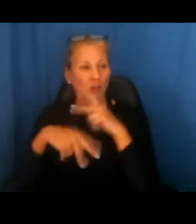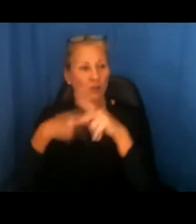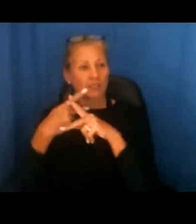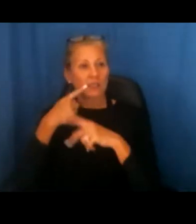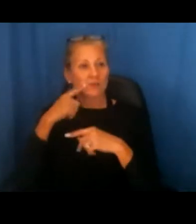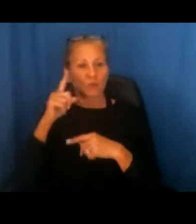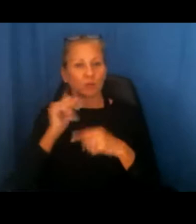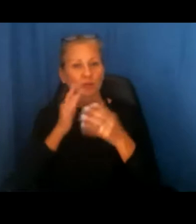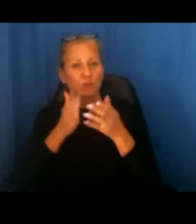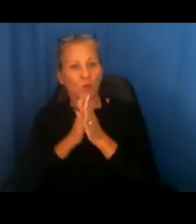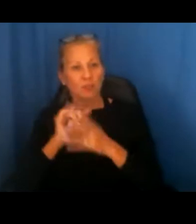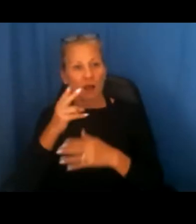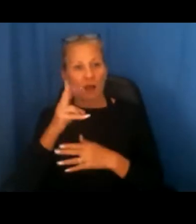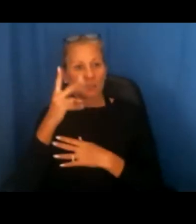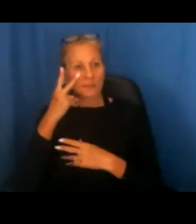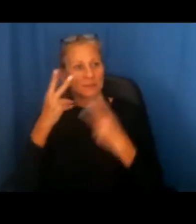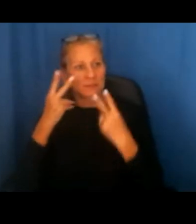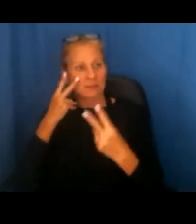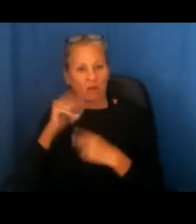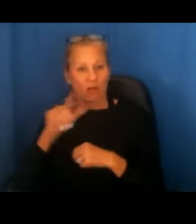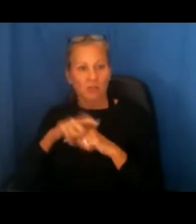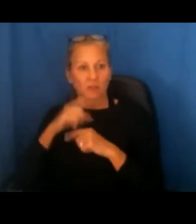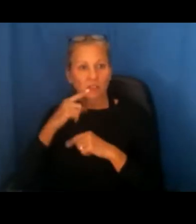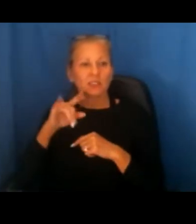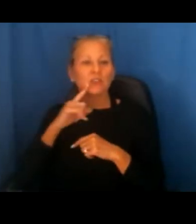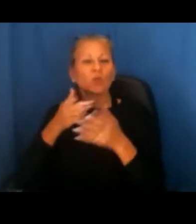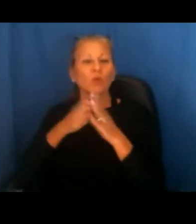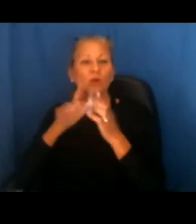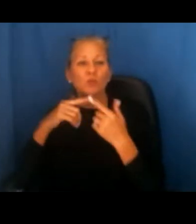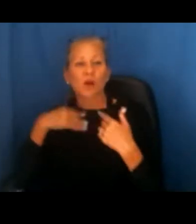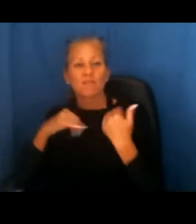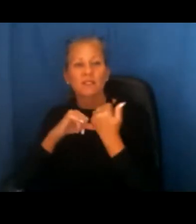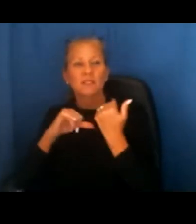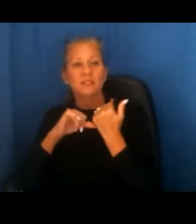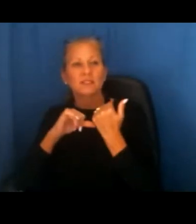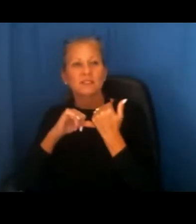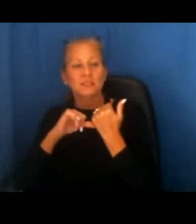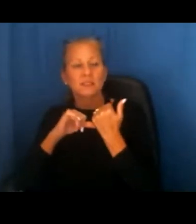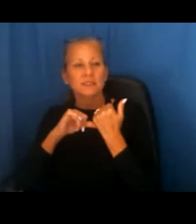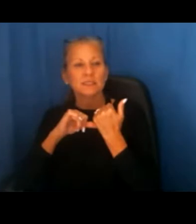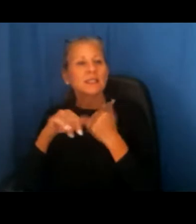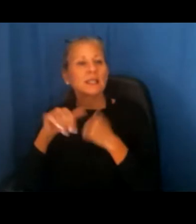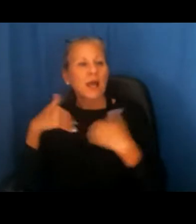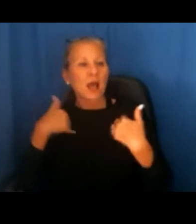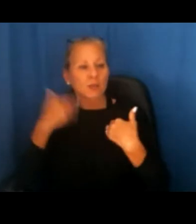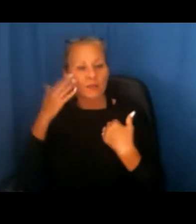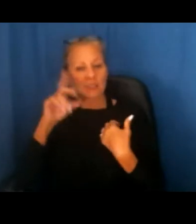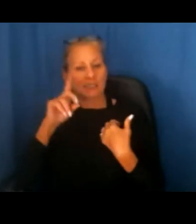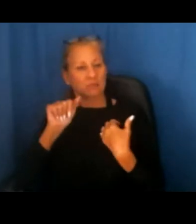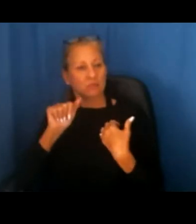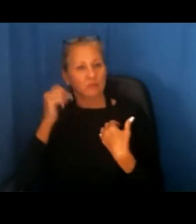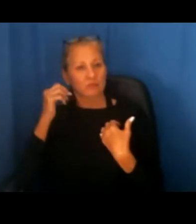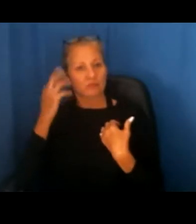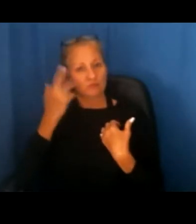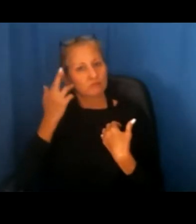common one that HUD sees all the time is the request to have an assistance animal because of a disability related need.